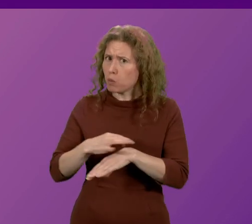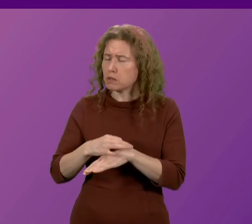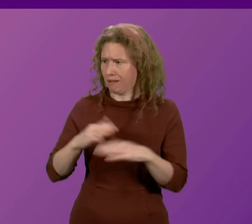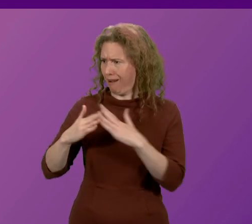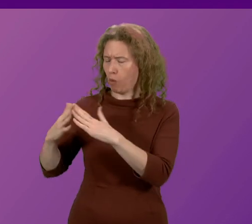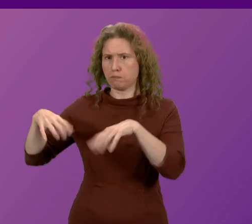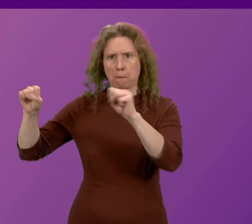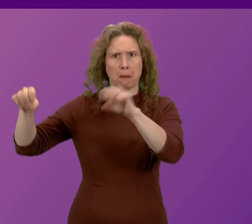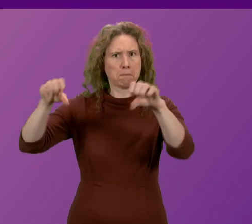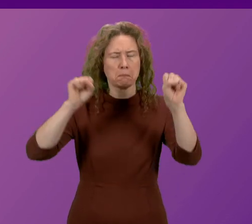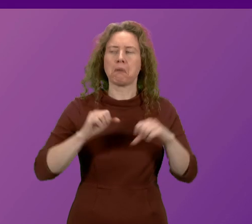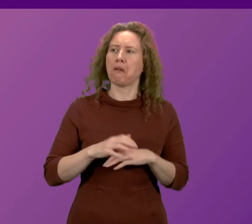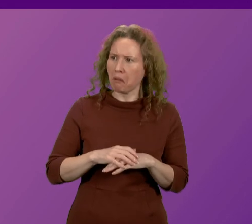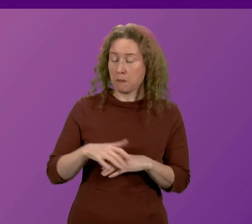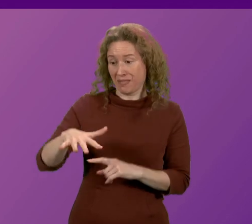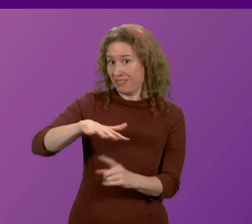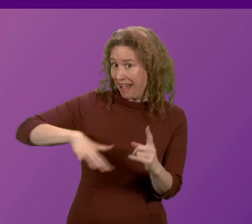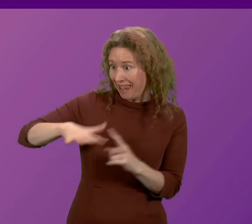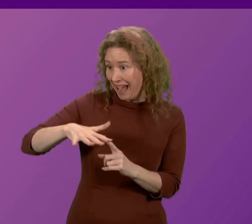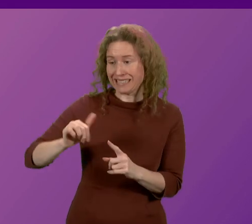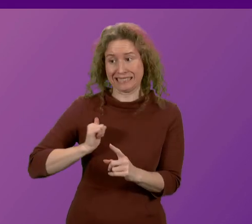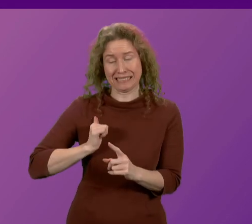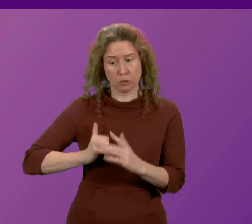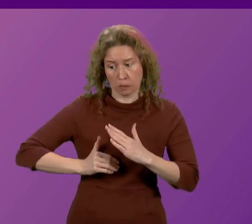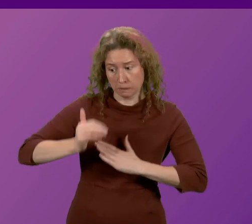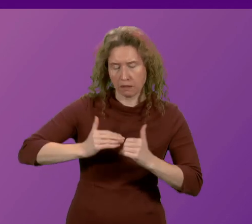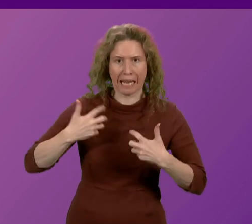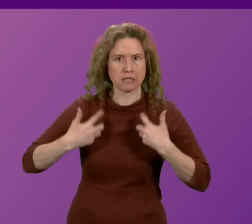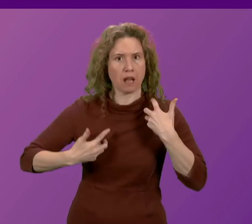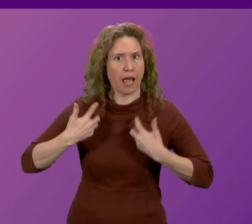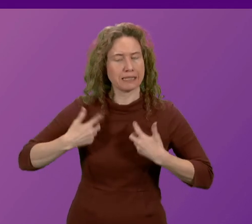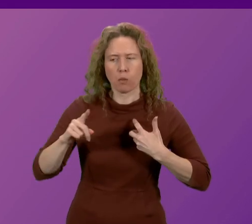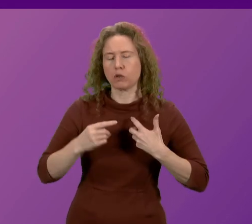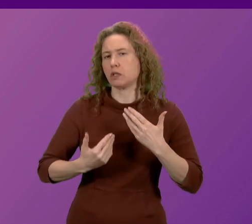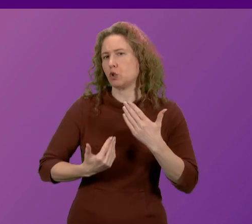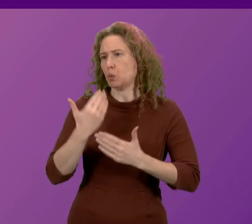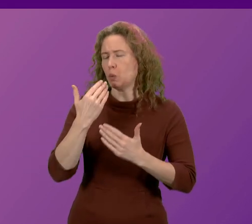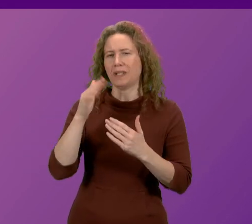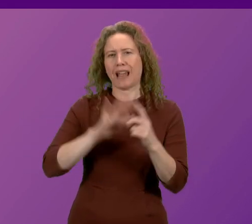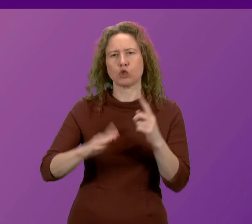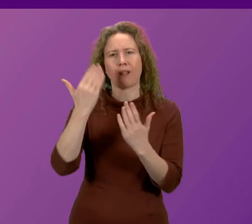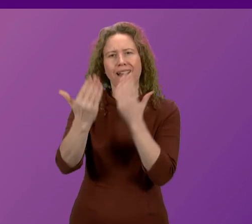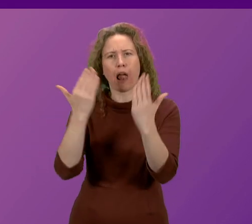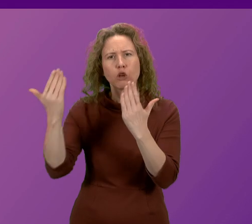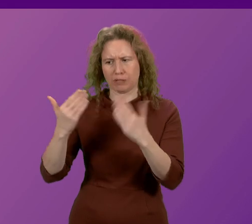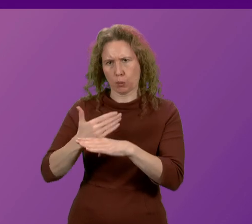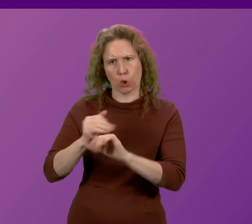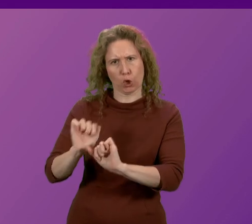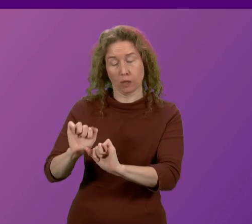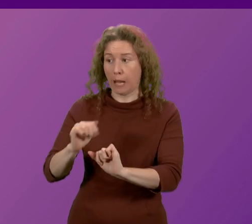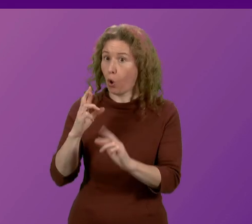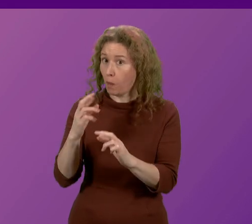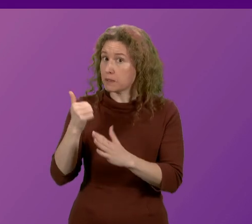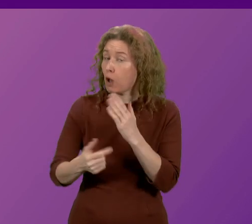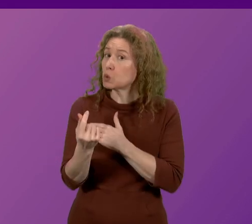The land is designated for an exciting new development by National Gallery Scotland, which I hope will proceed soon. In the meantime,